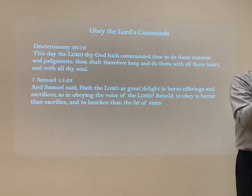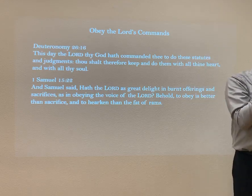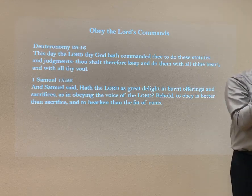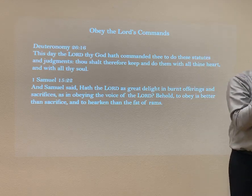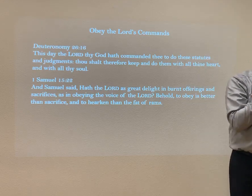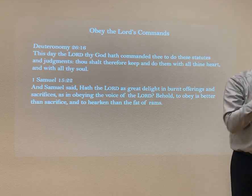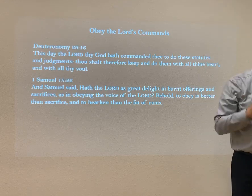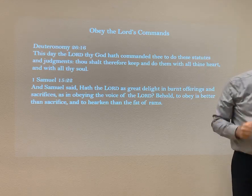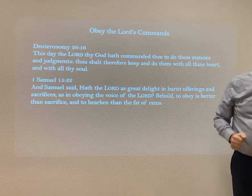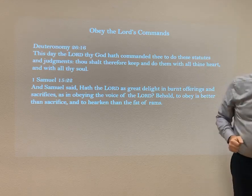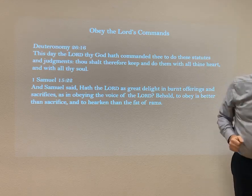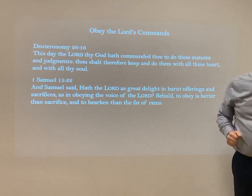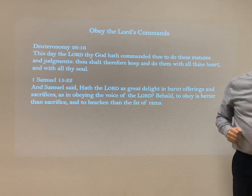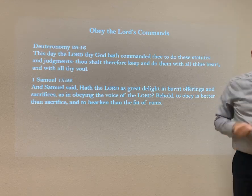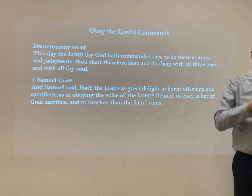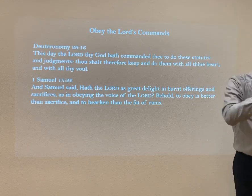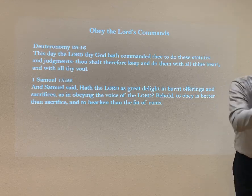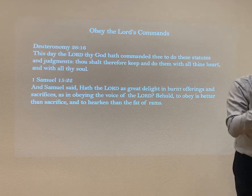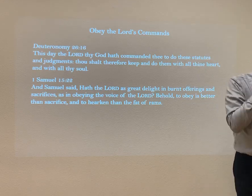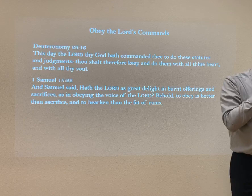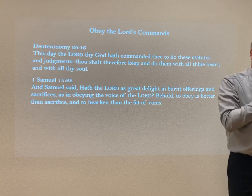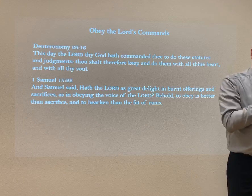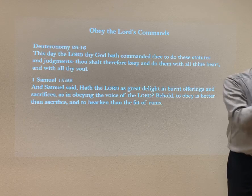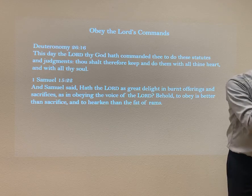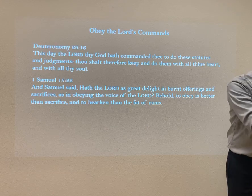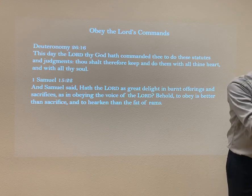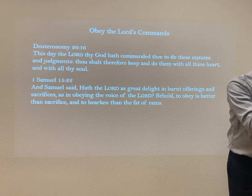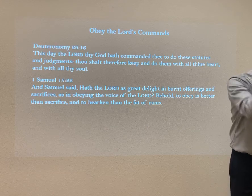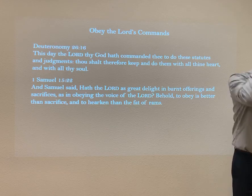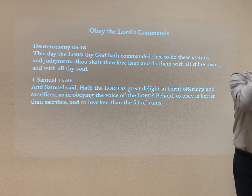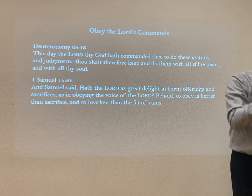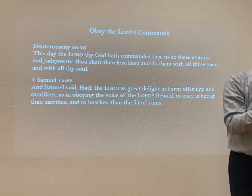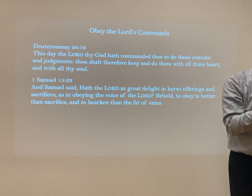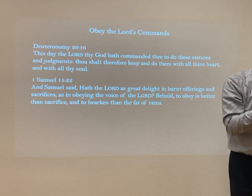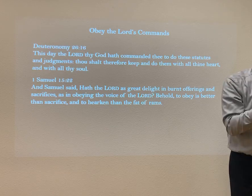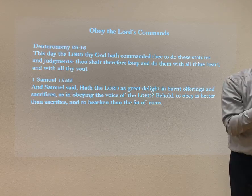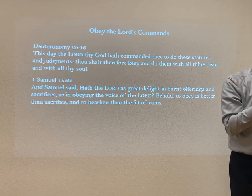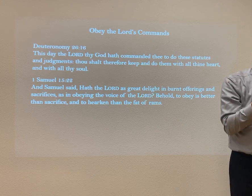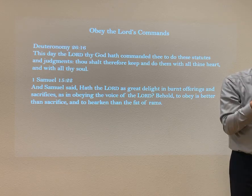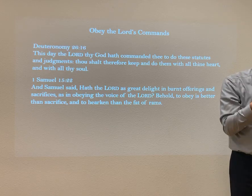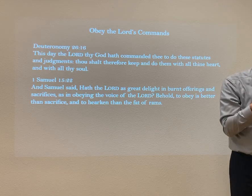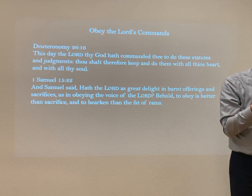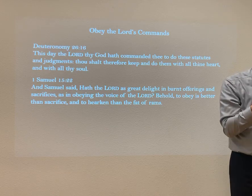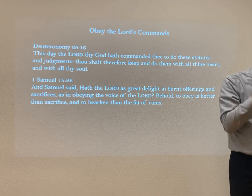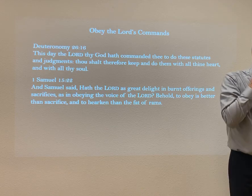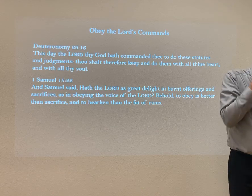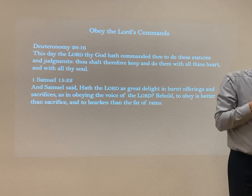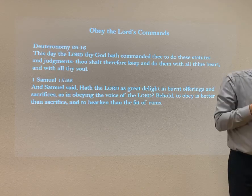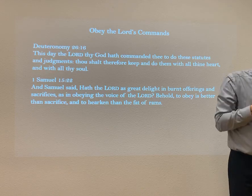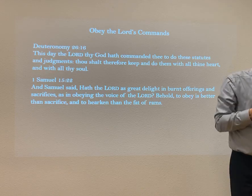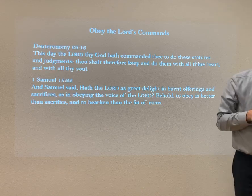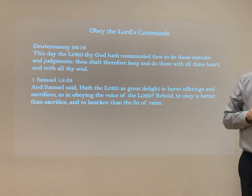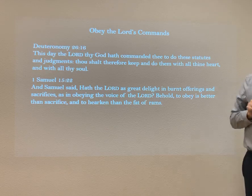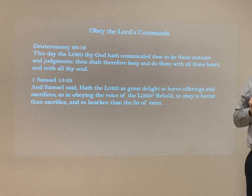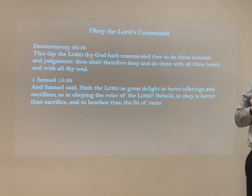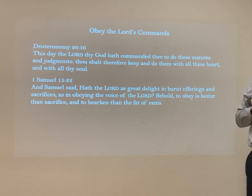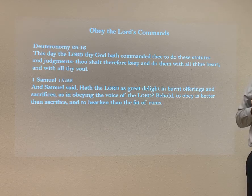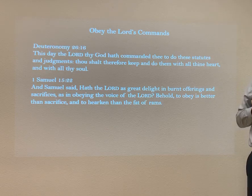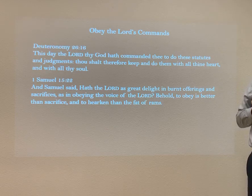So God told Abraham, hey, your wife will conceive a child.